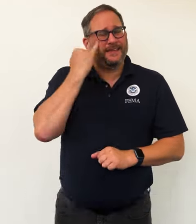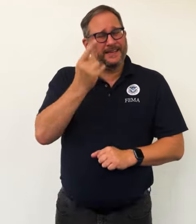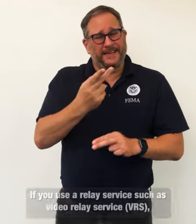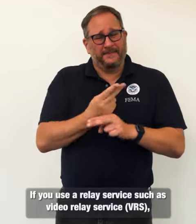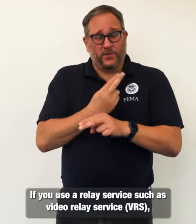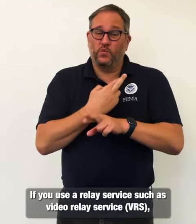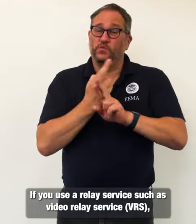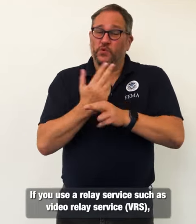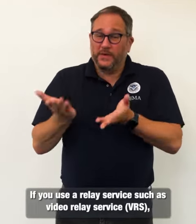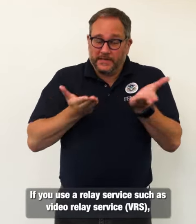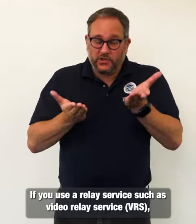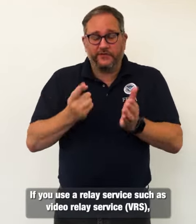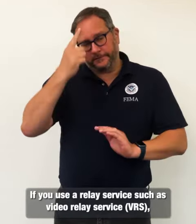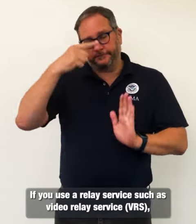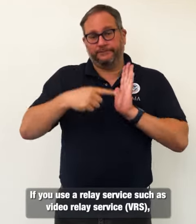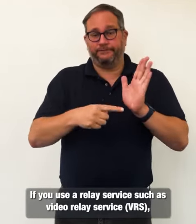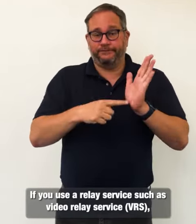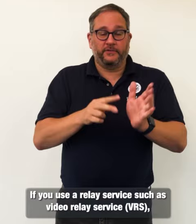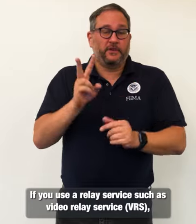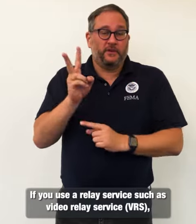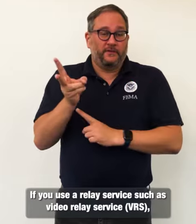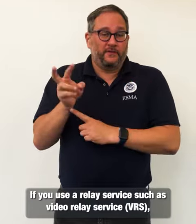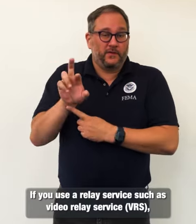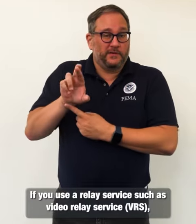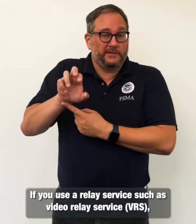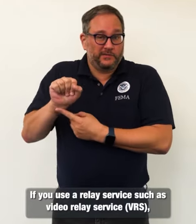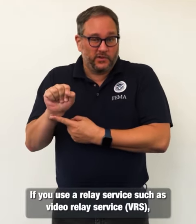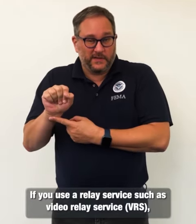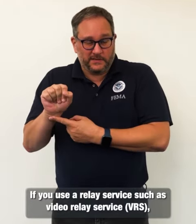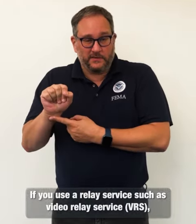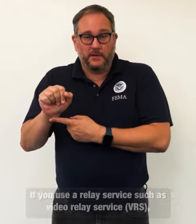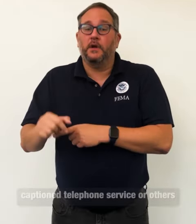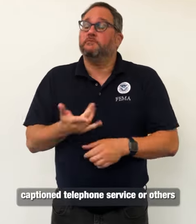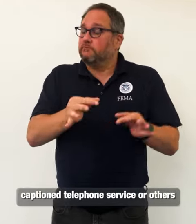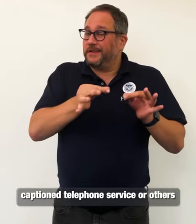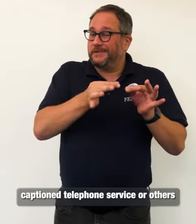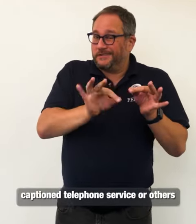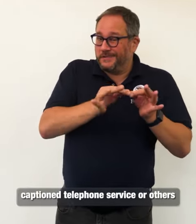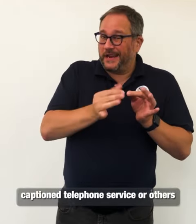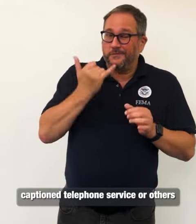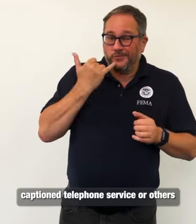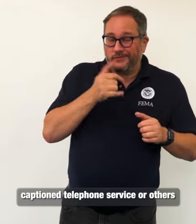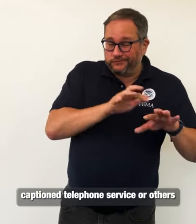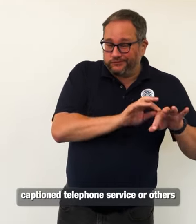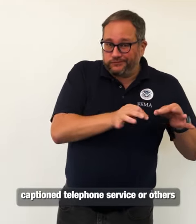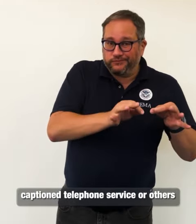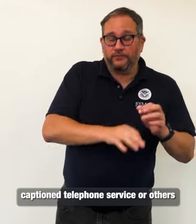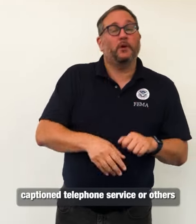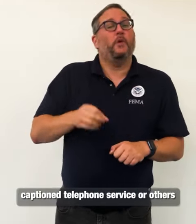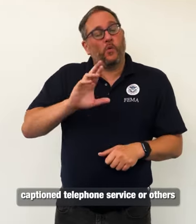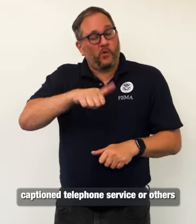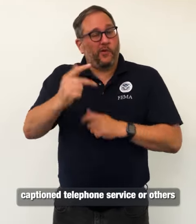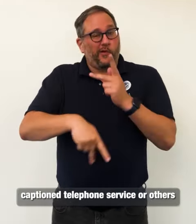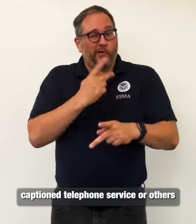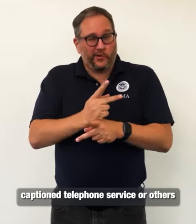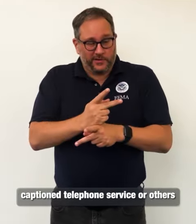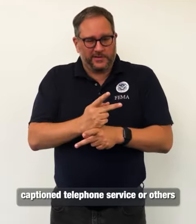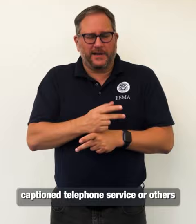you use a relay service, such as Video Relay Service VRS, Caption Telephone Service, or others,